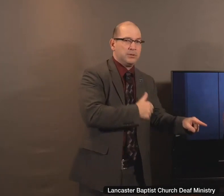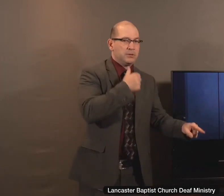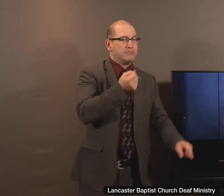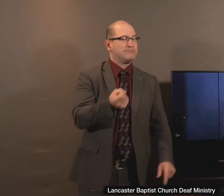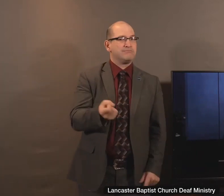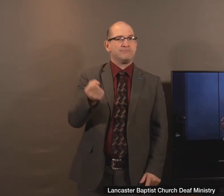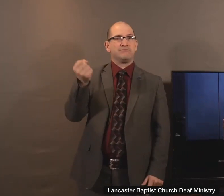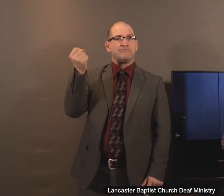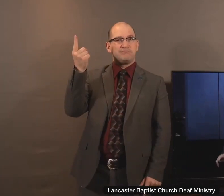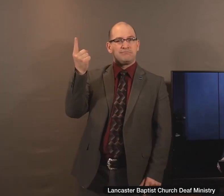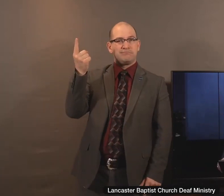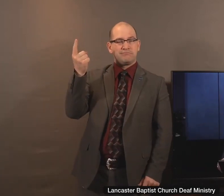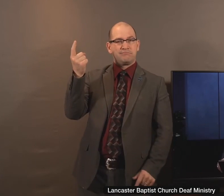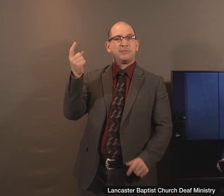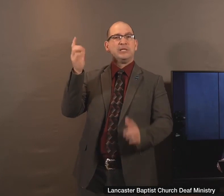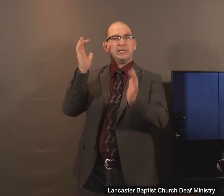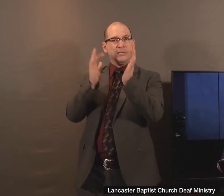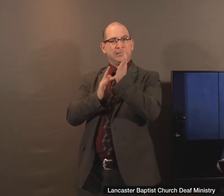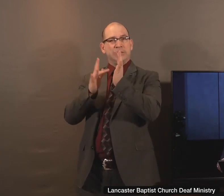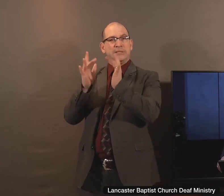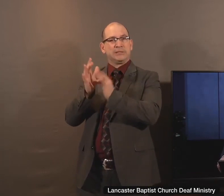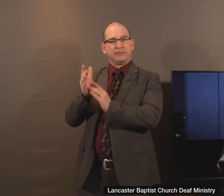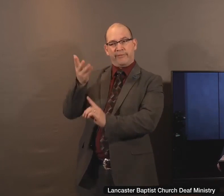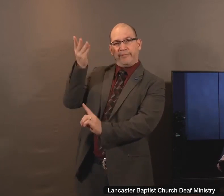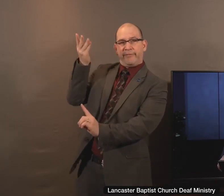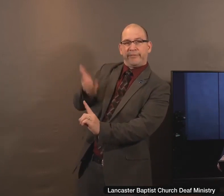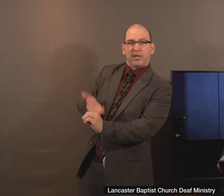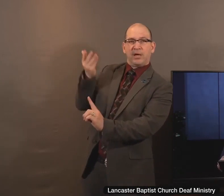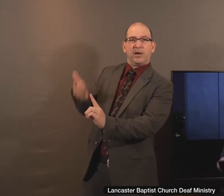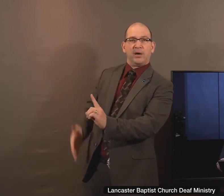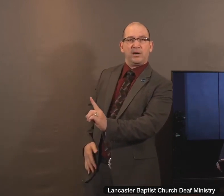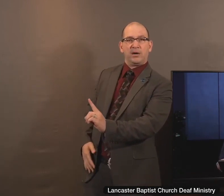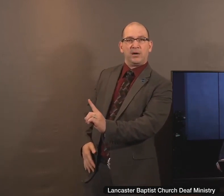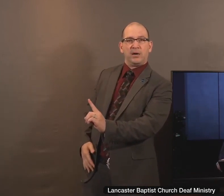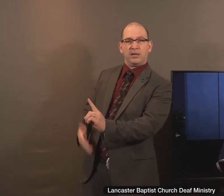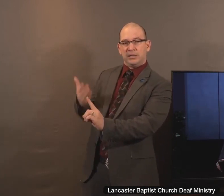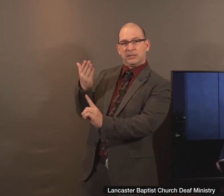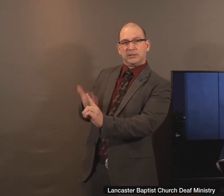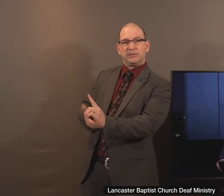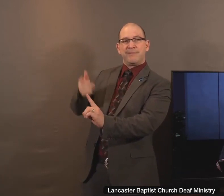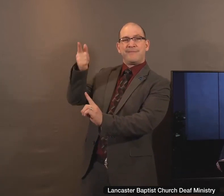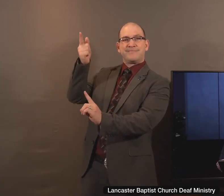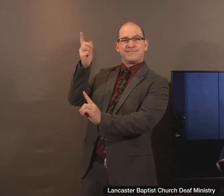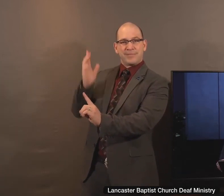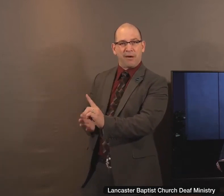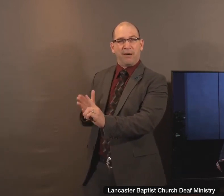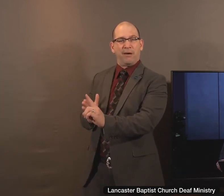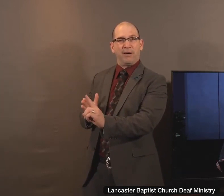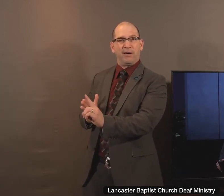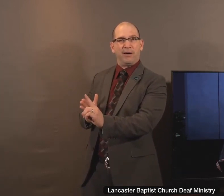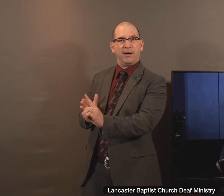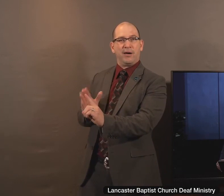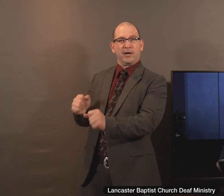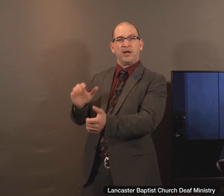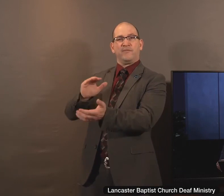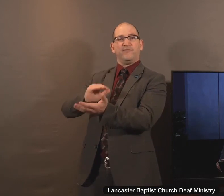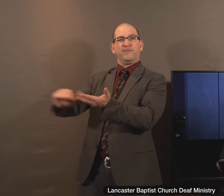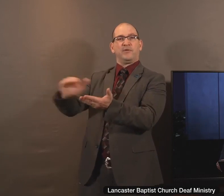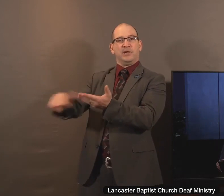in his house that day, failed to recognize that Jesus was God in the flesh, that Jesus could forgive sin, that